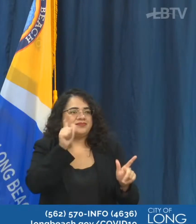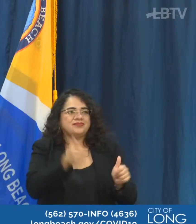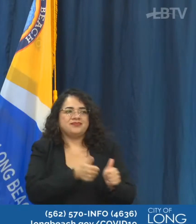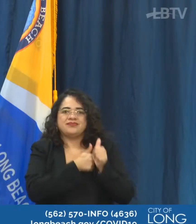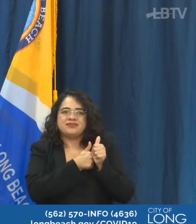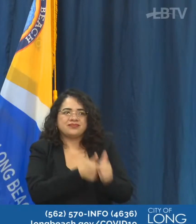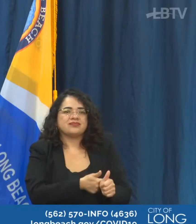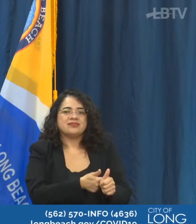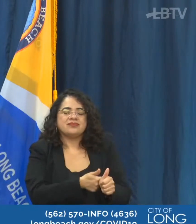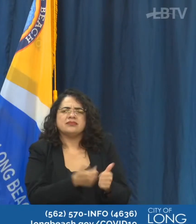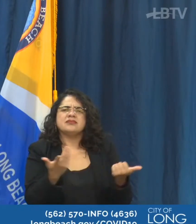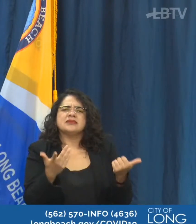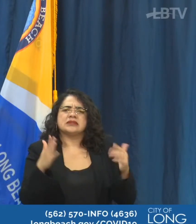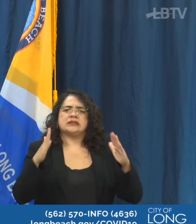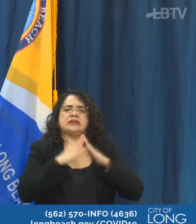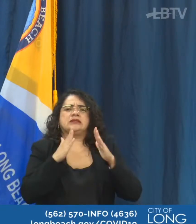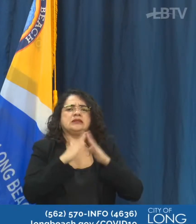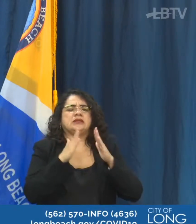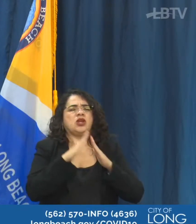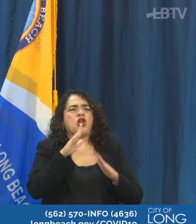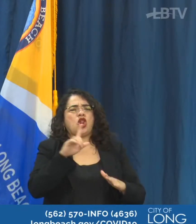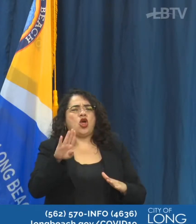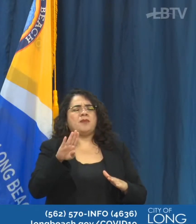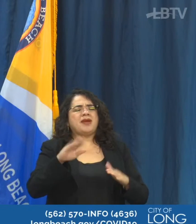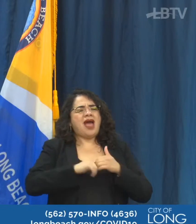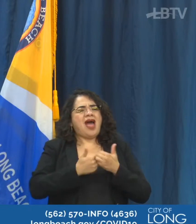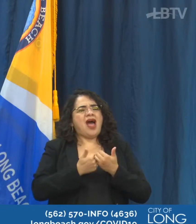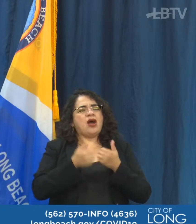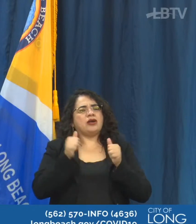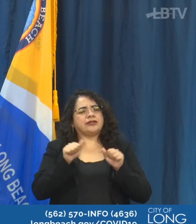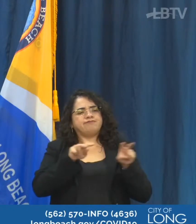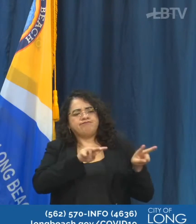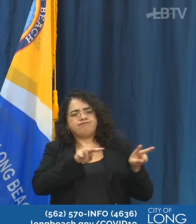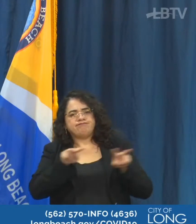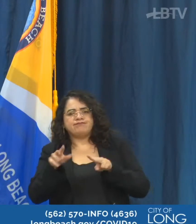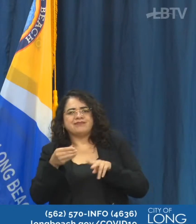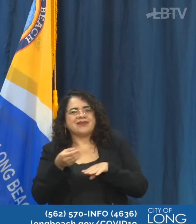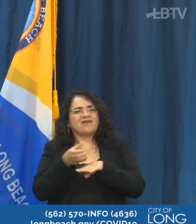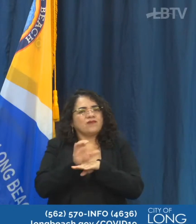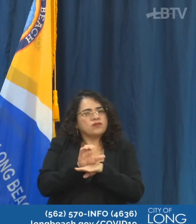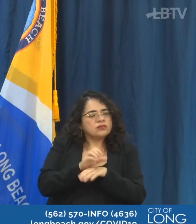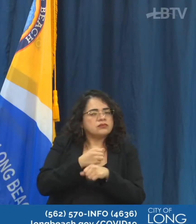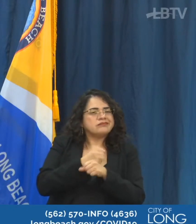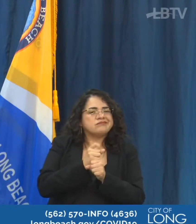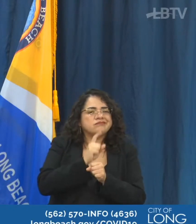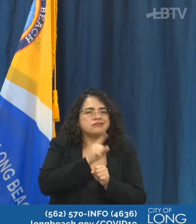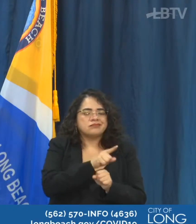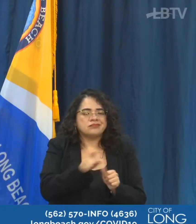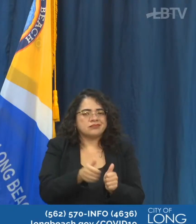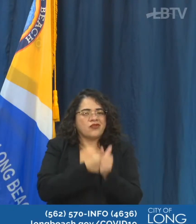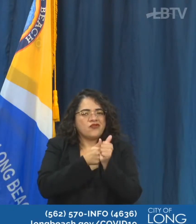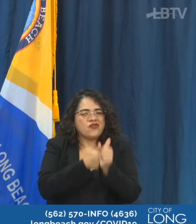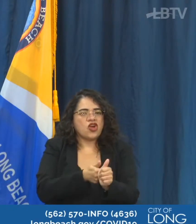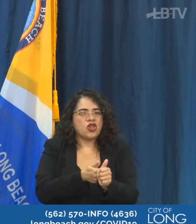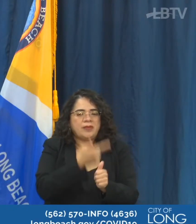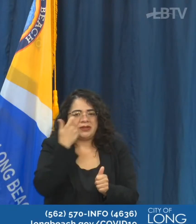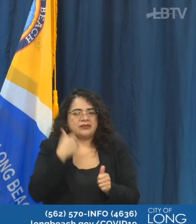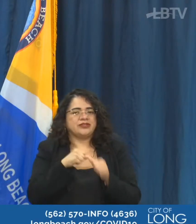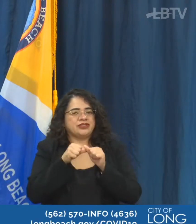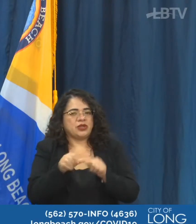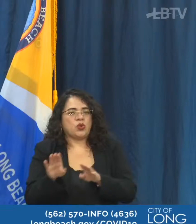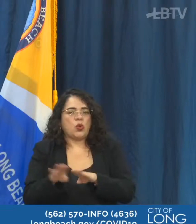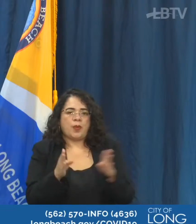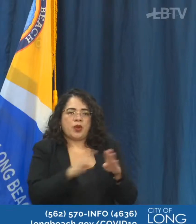What has the city been doing to enforce that? And does it have any plans to increase enforcement of that as we continue to reopen the economy?